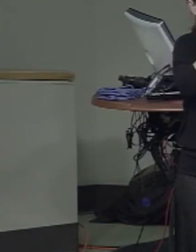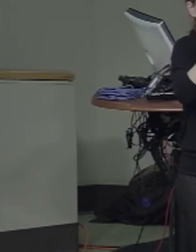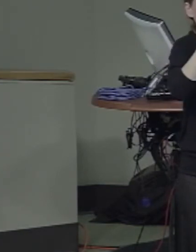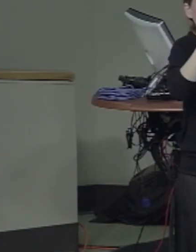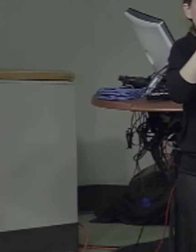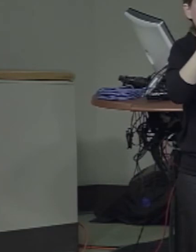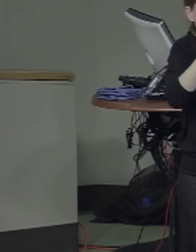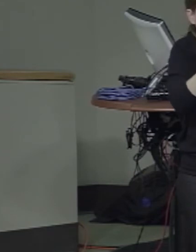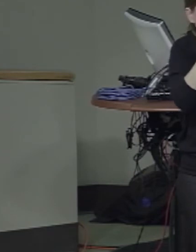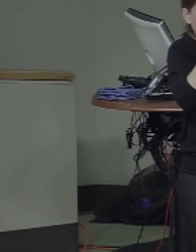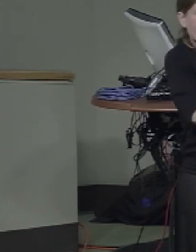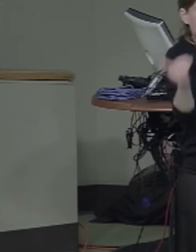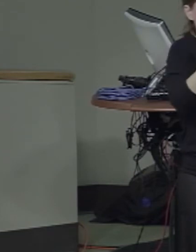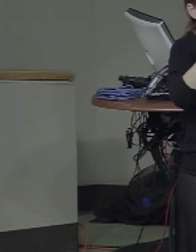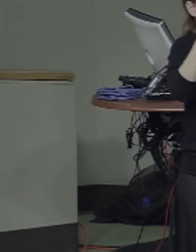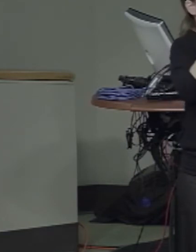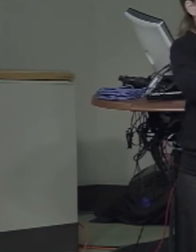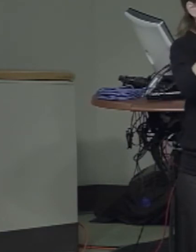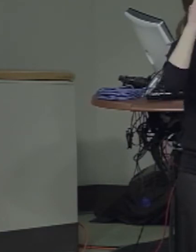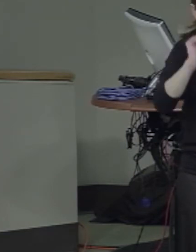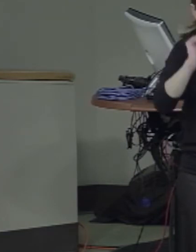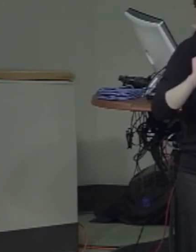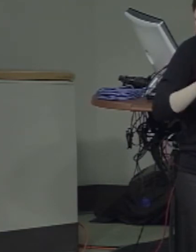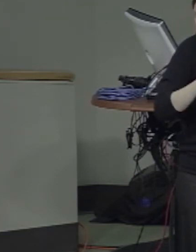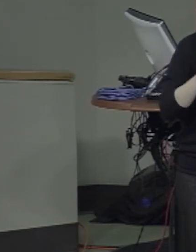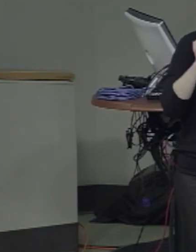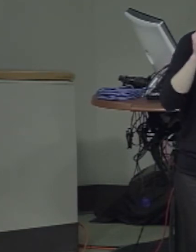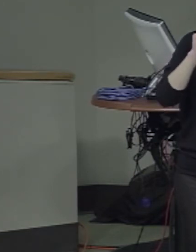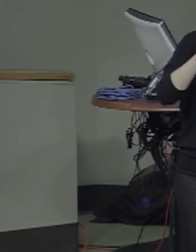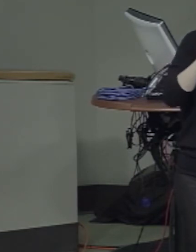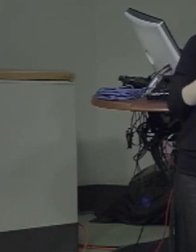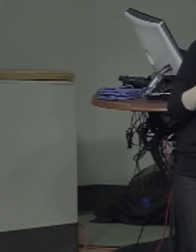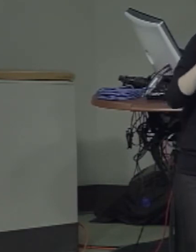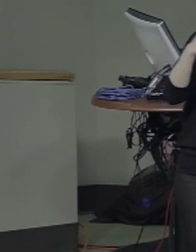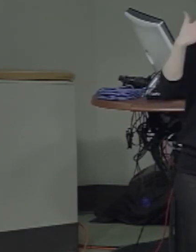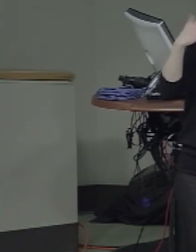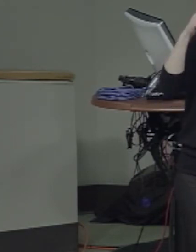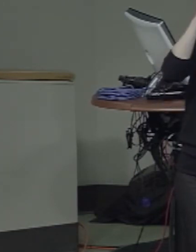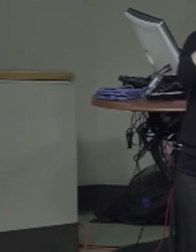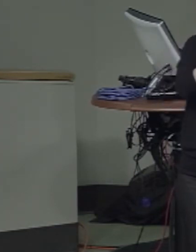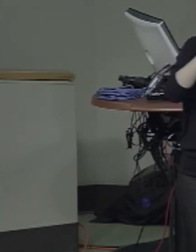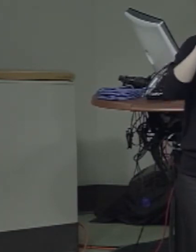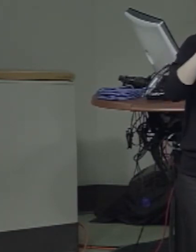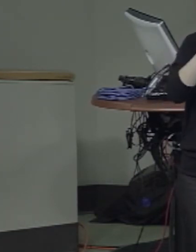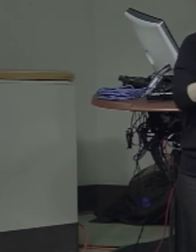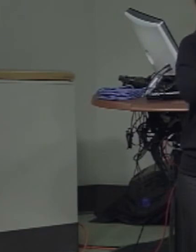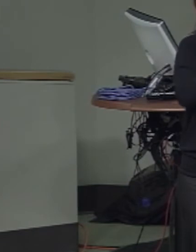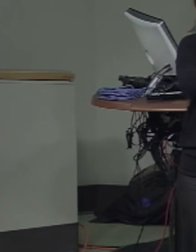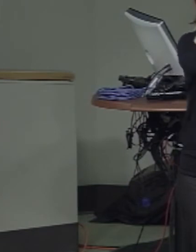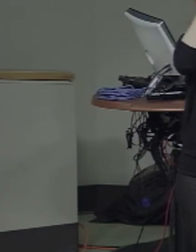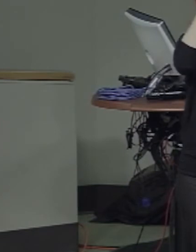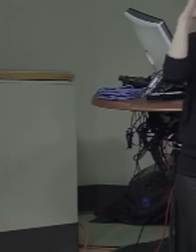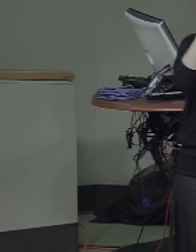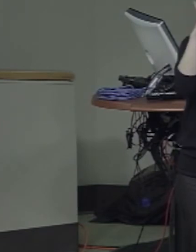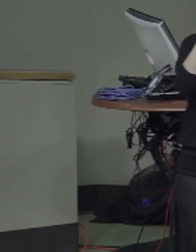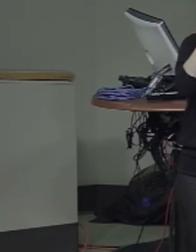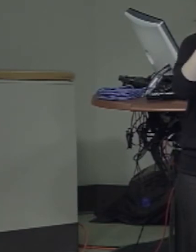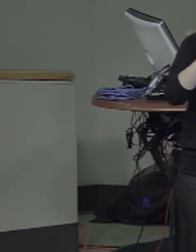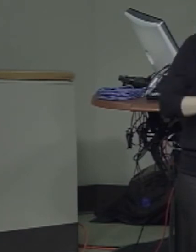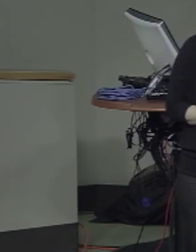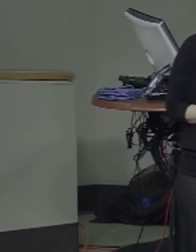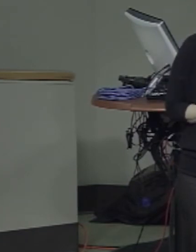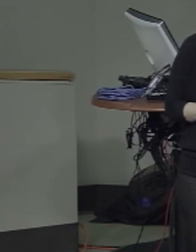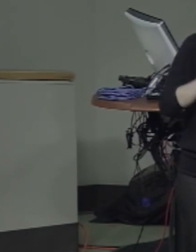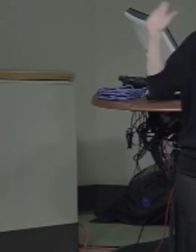more effective strategies for patient rehabilitation. A good deal of his work has focused